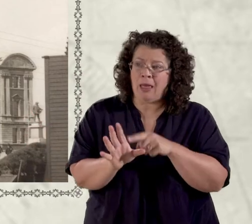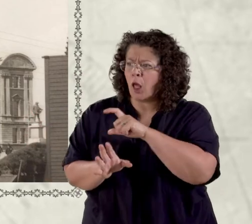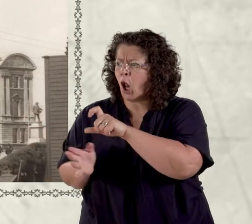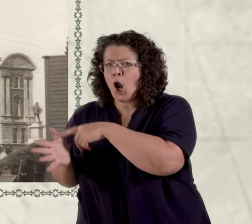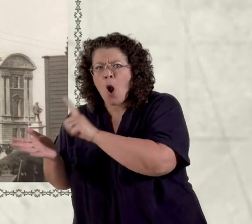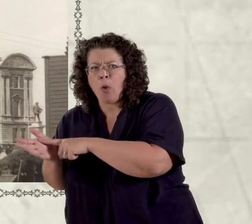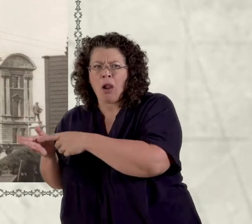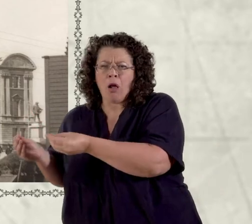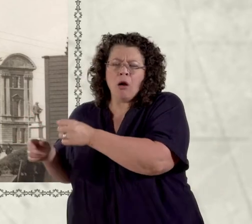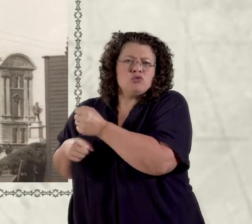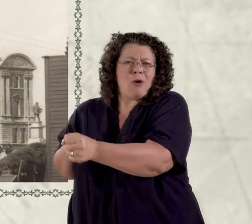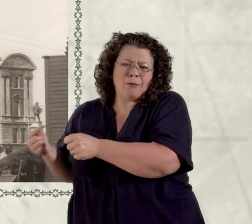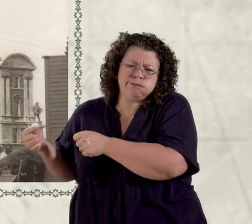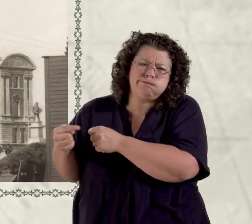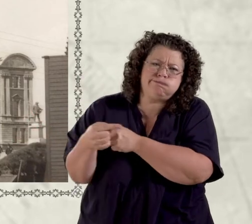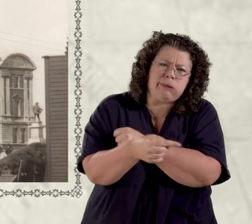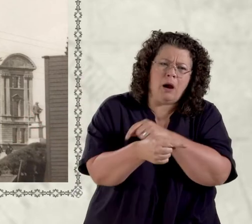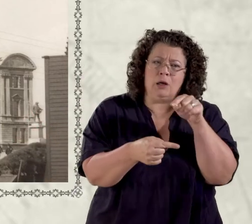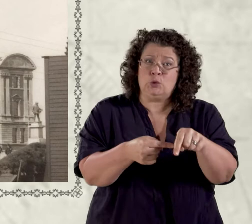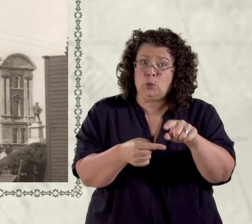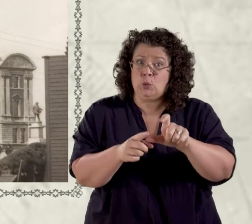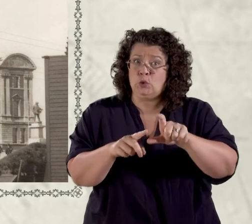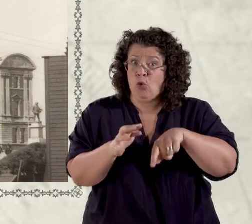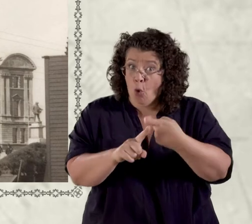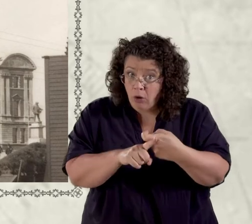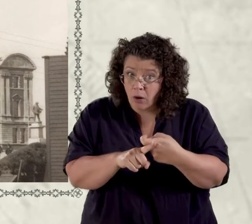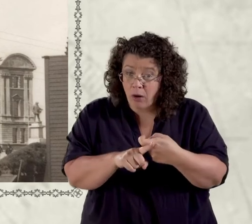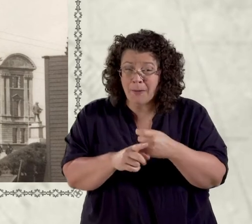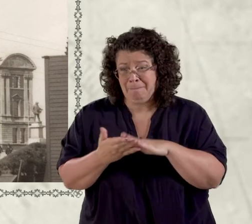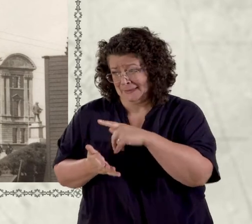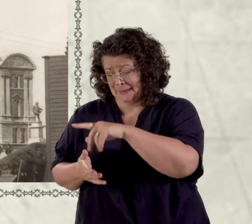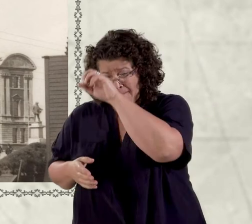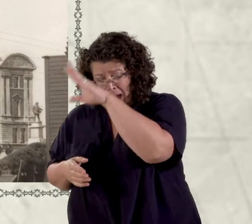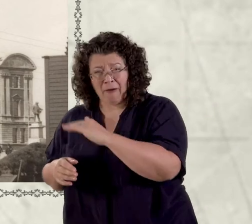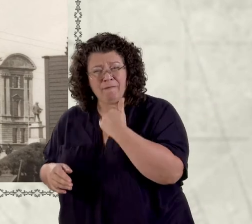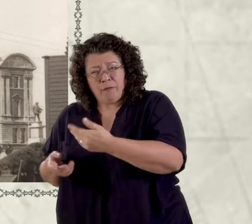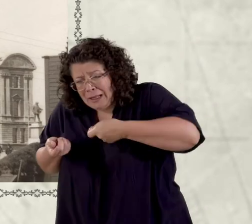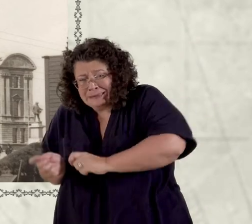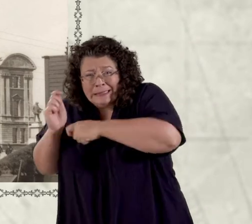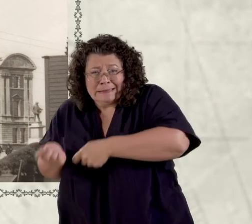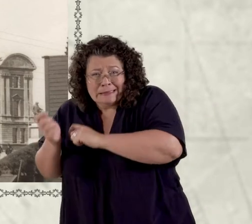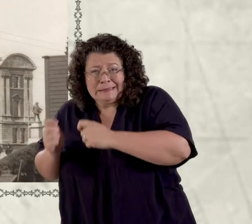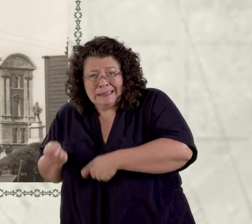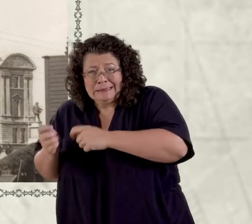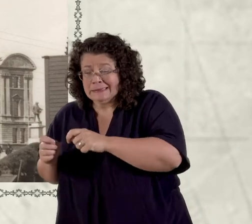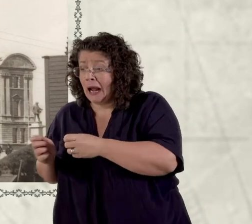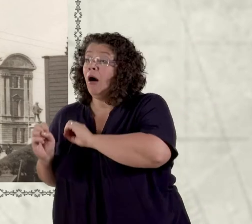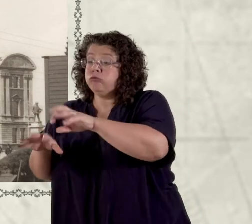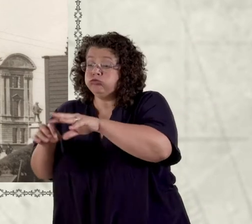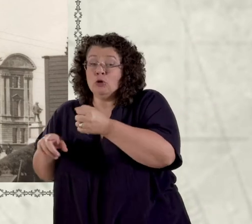were full of miners digging the trains were full of coal being taken directly to the ships who were waiting to export the